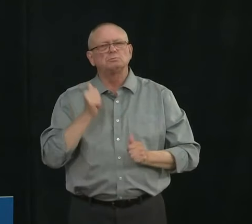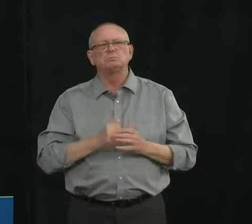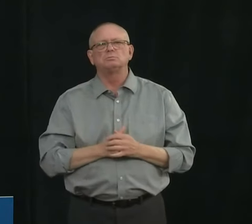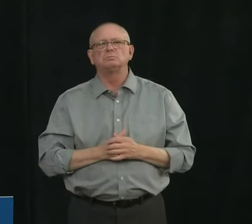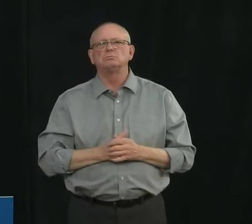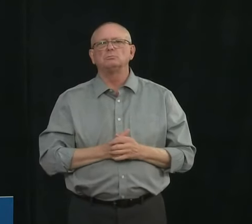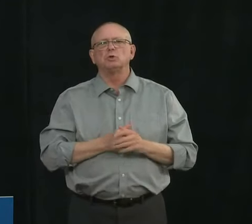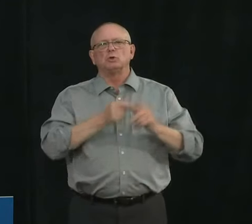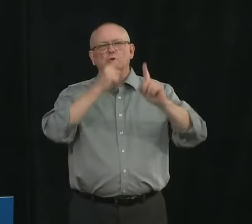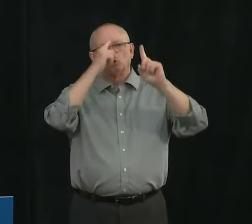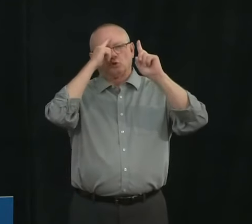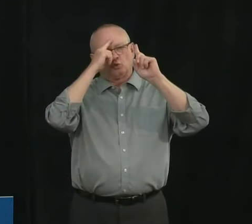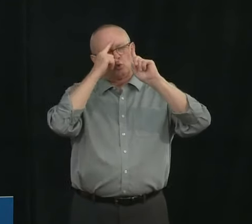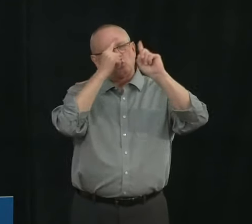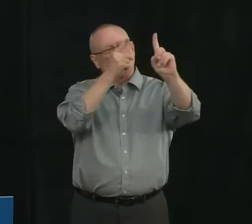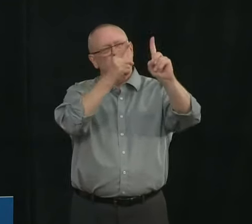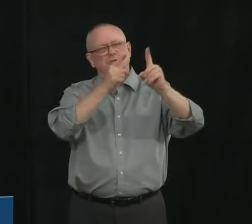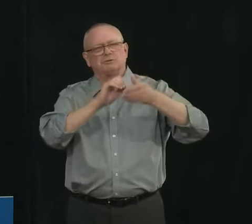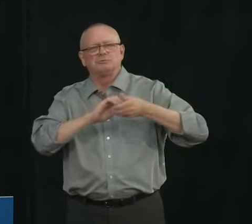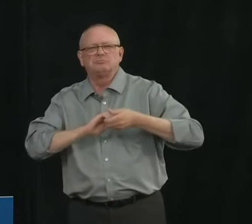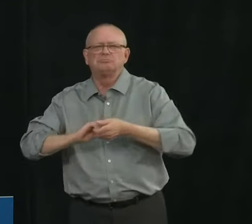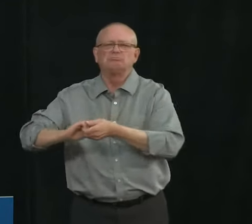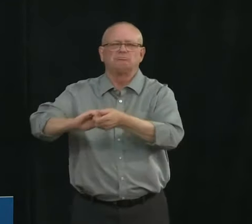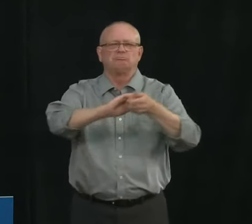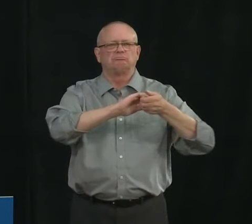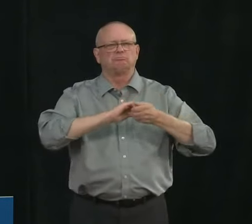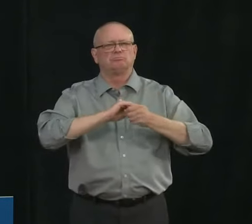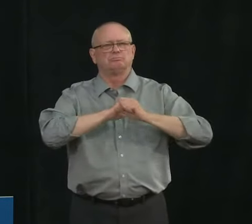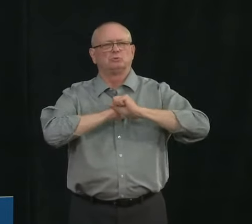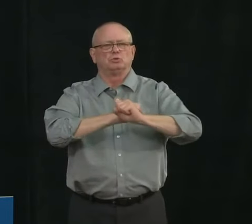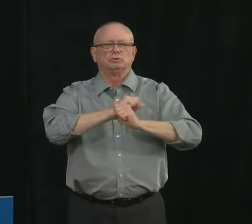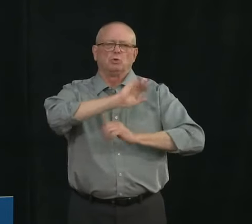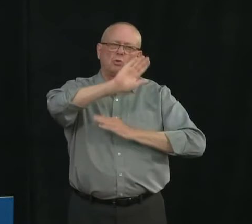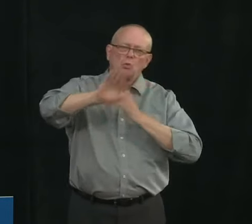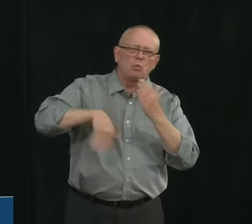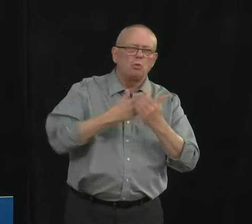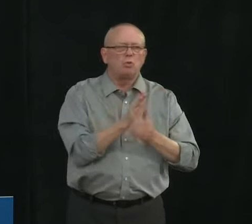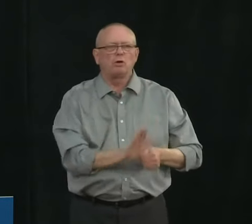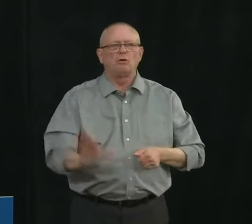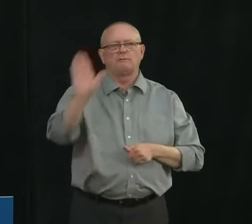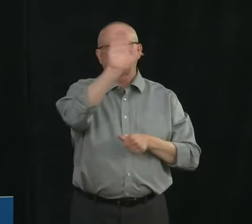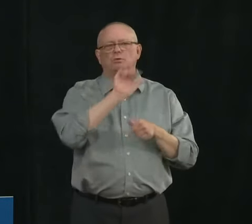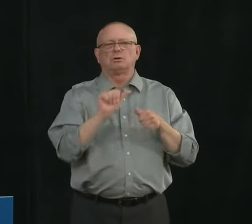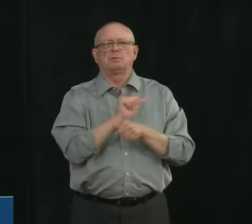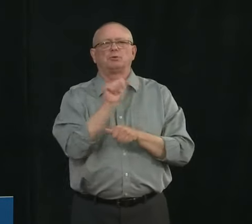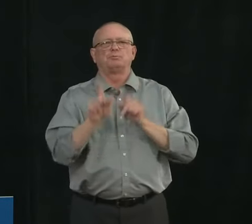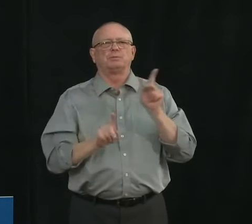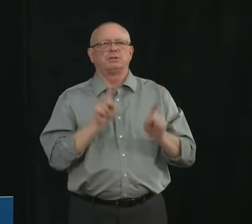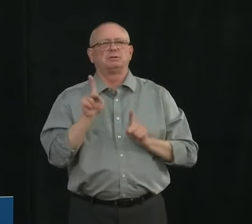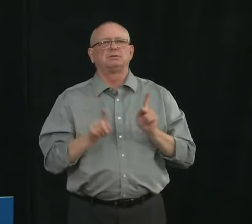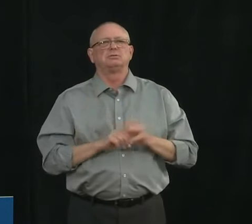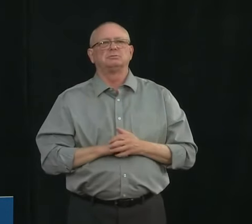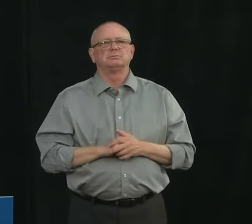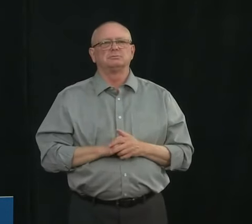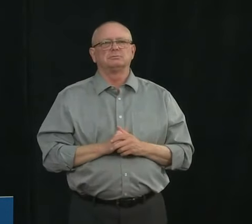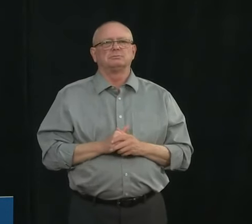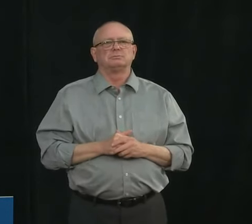the metrics that I have available to me really are that complaints which doesn't seem to have increased. And again my